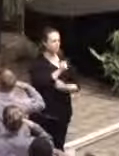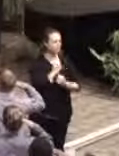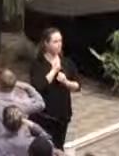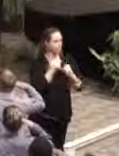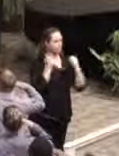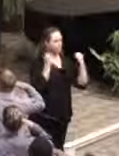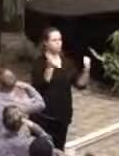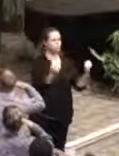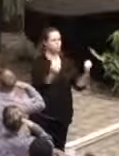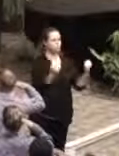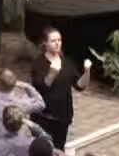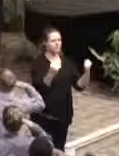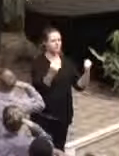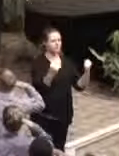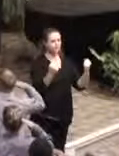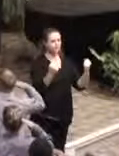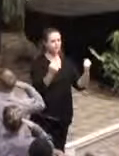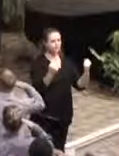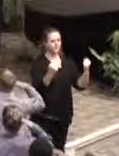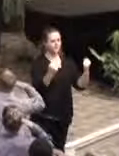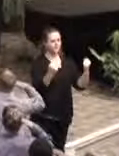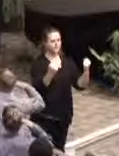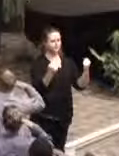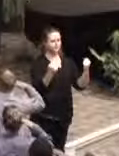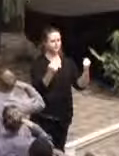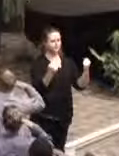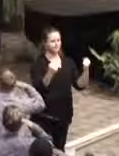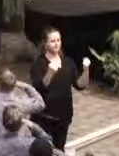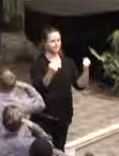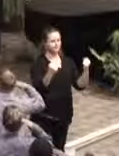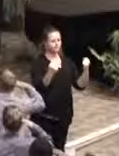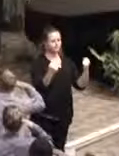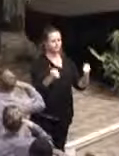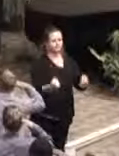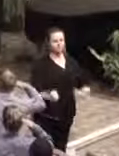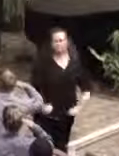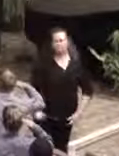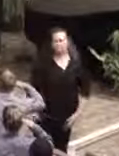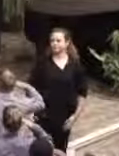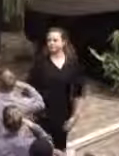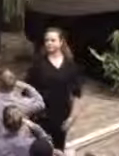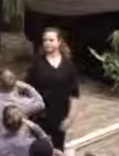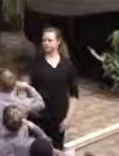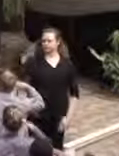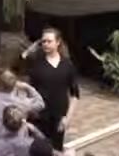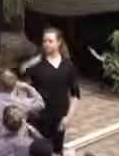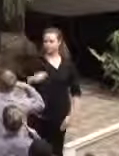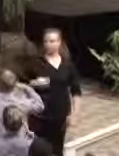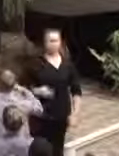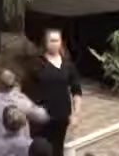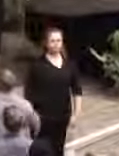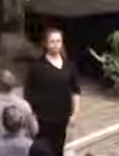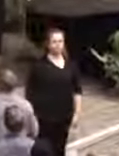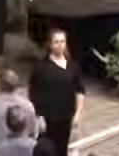the brave? O'er the ramparts